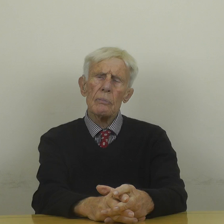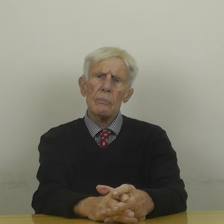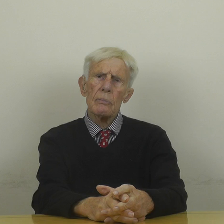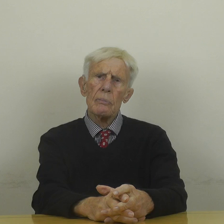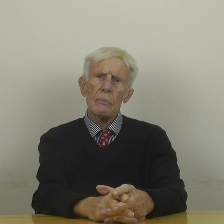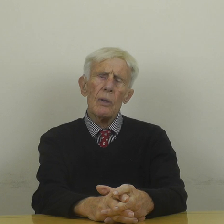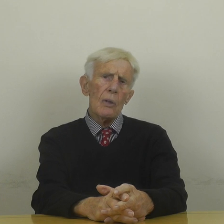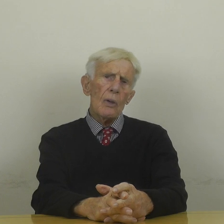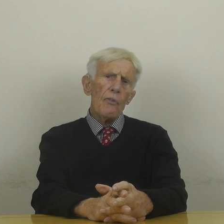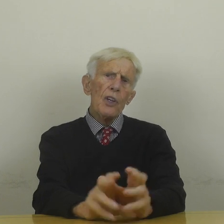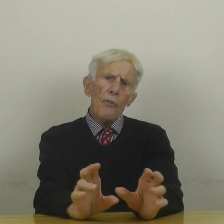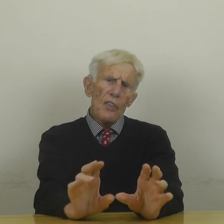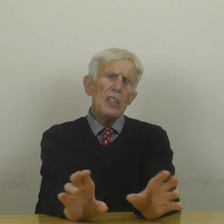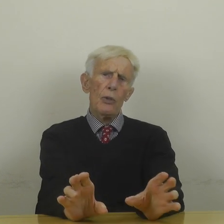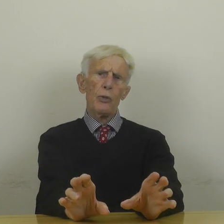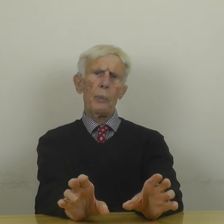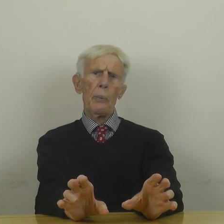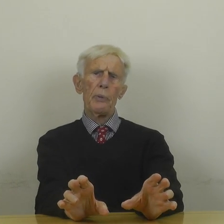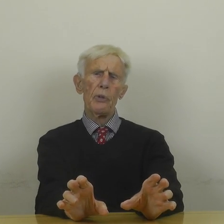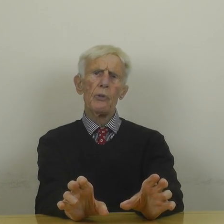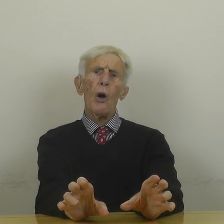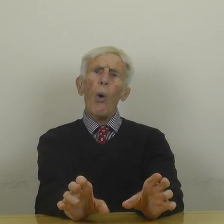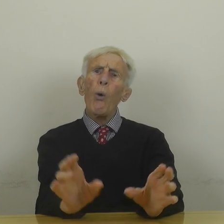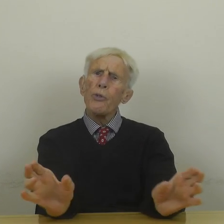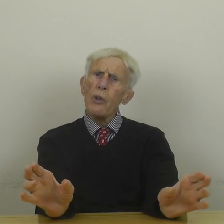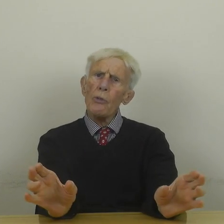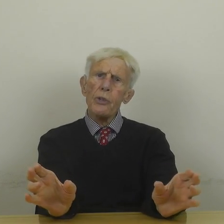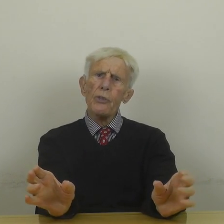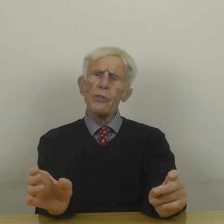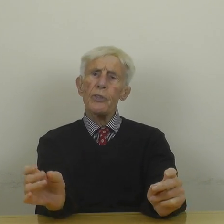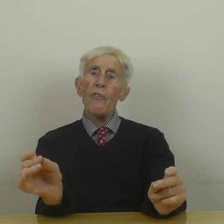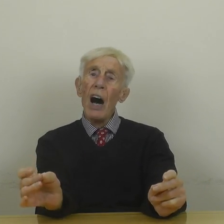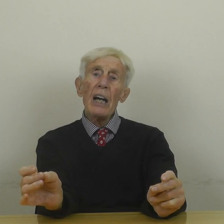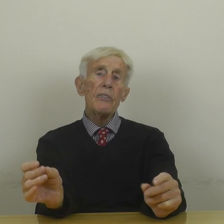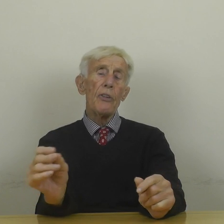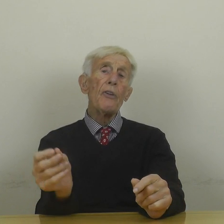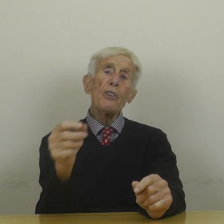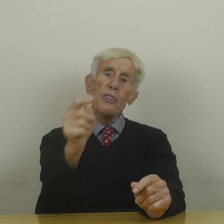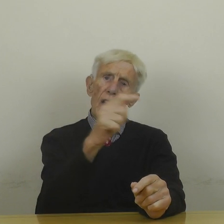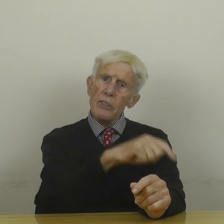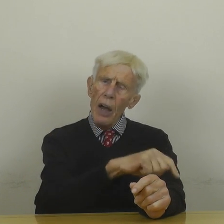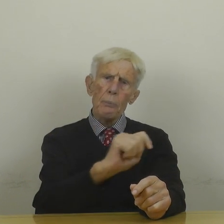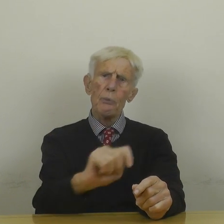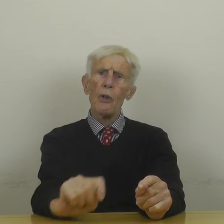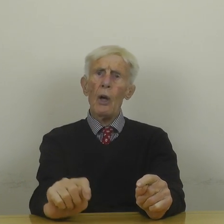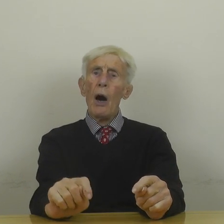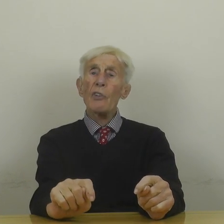For convenience purposes, orthodontists divide the different types of